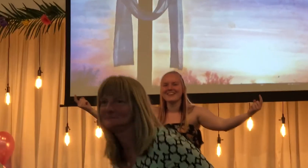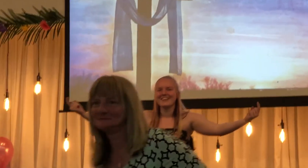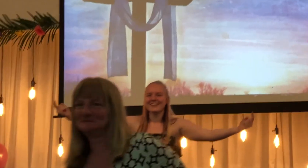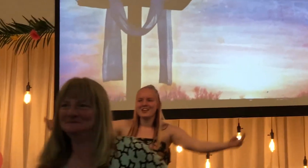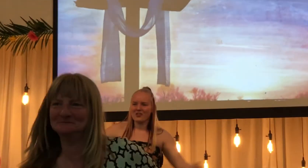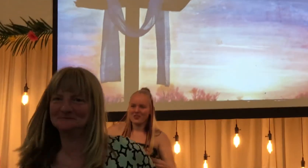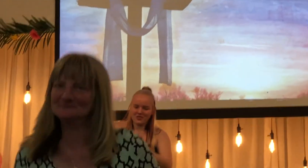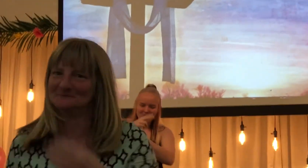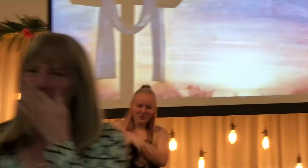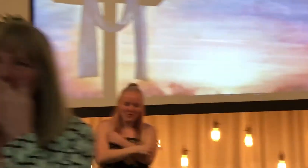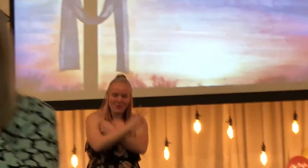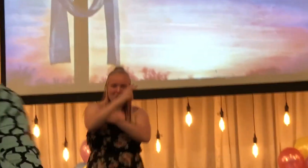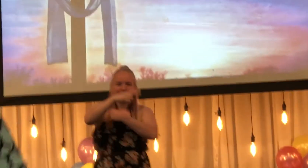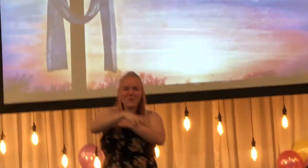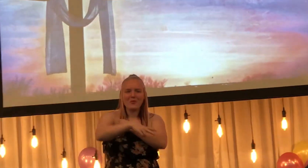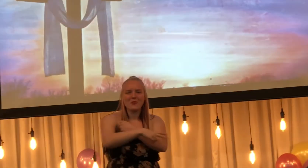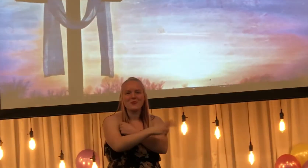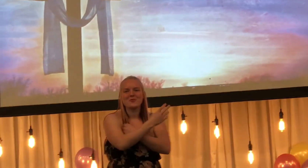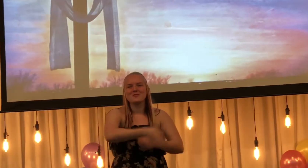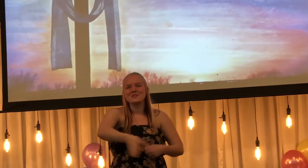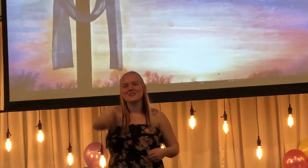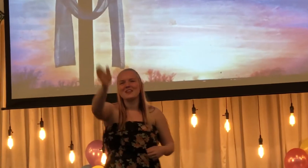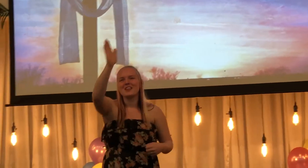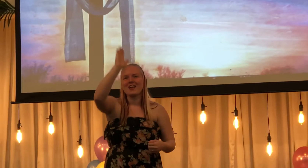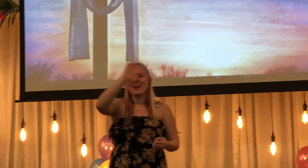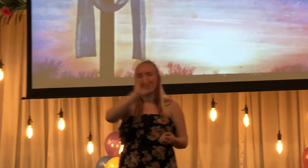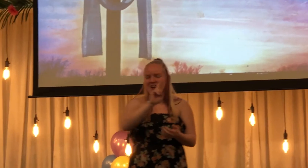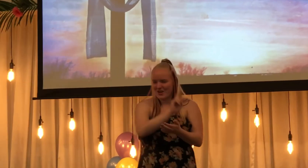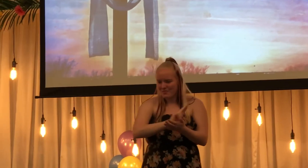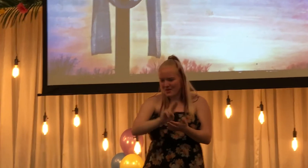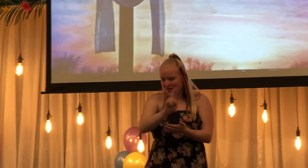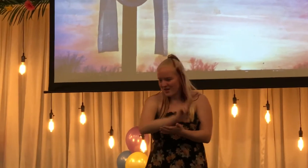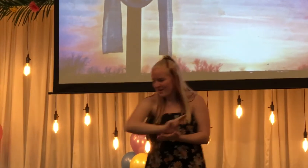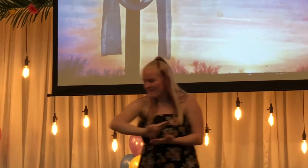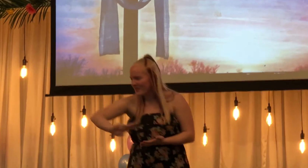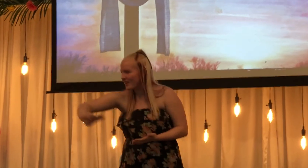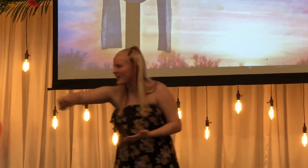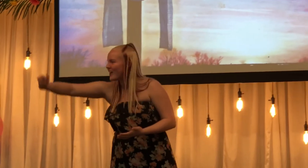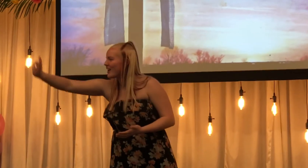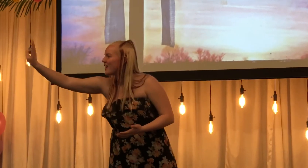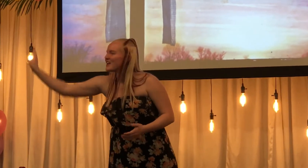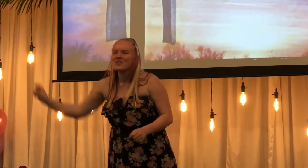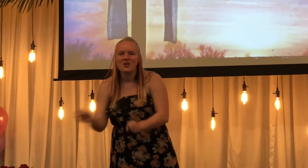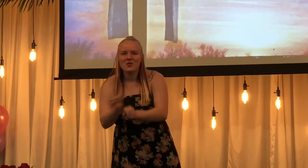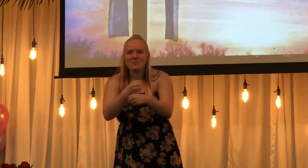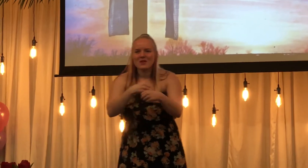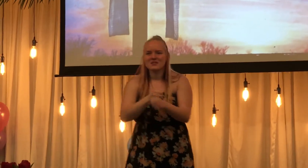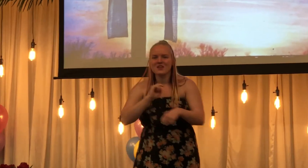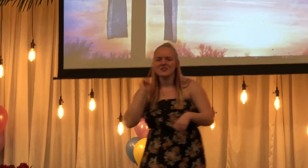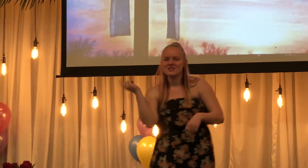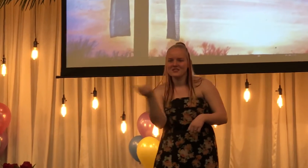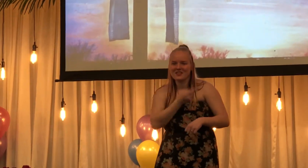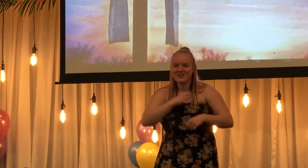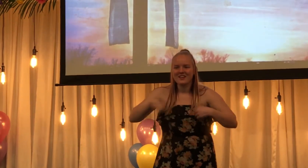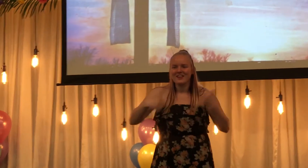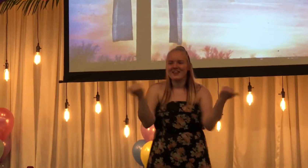Oh, Holy Lamb of God Oh, makes us alive